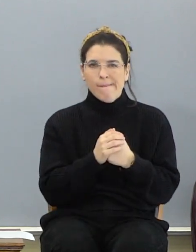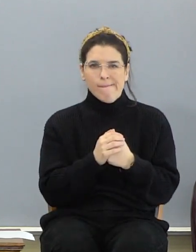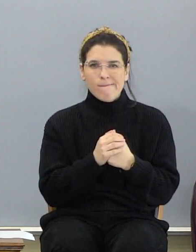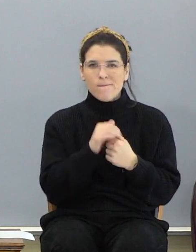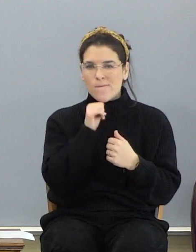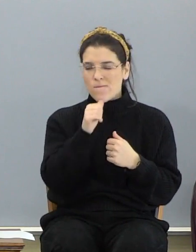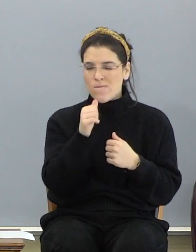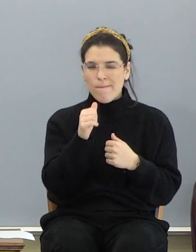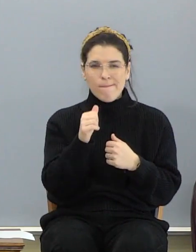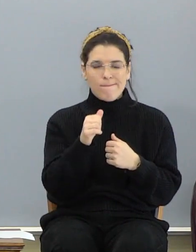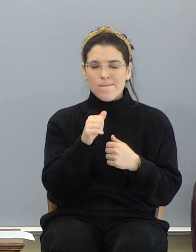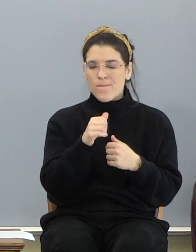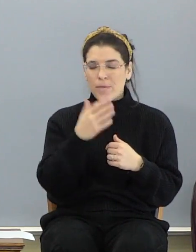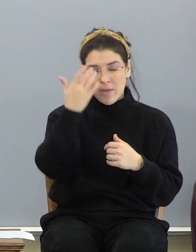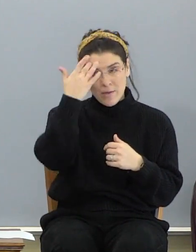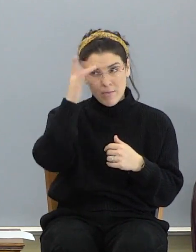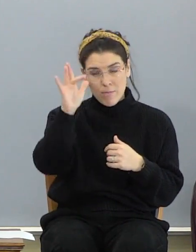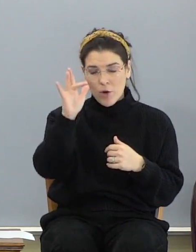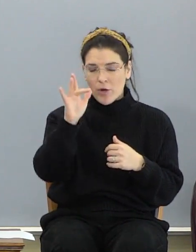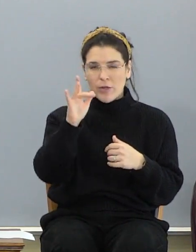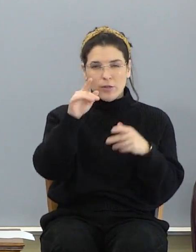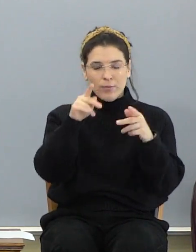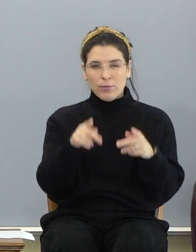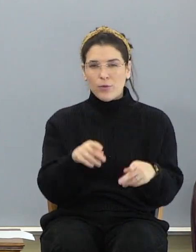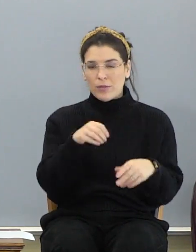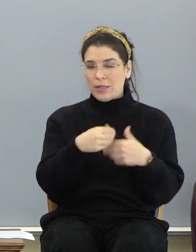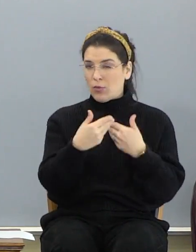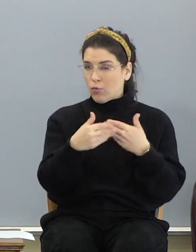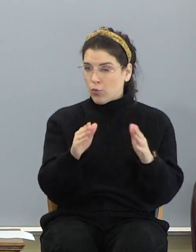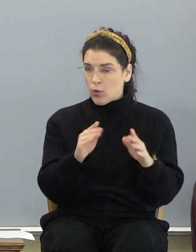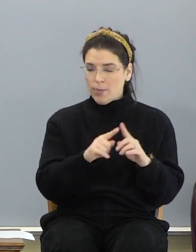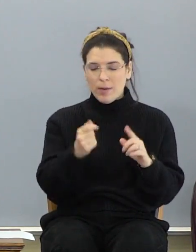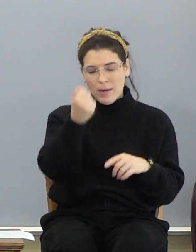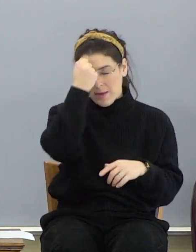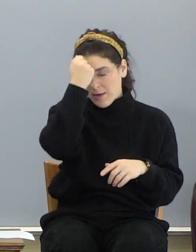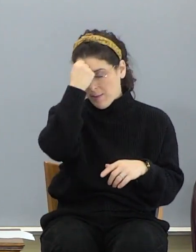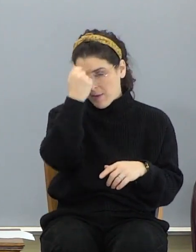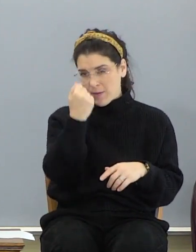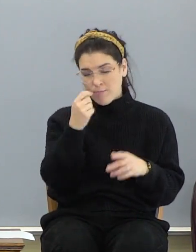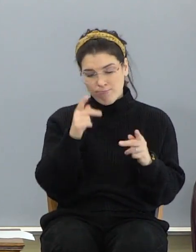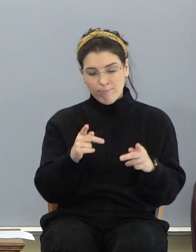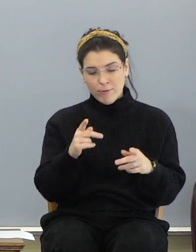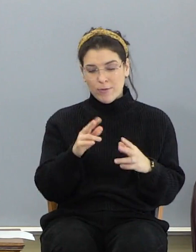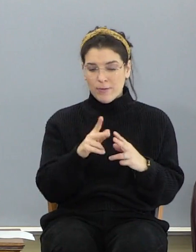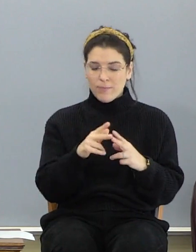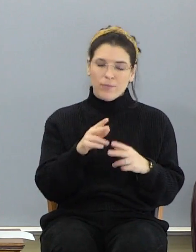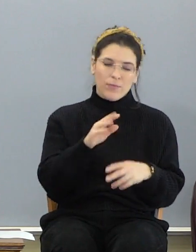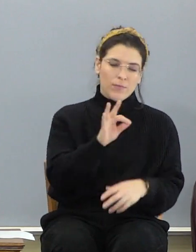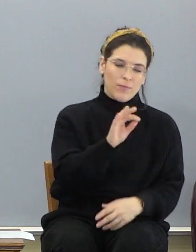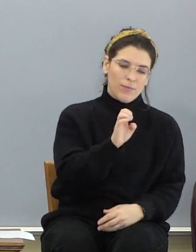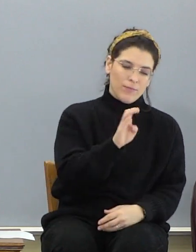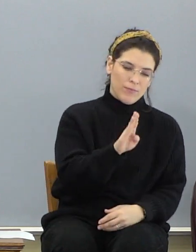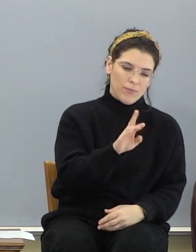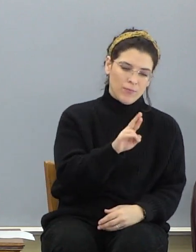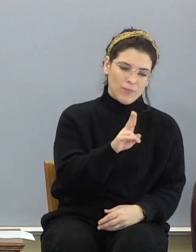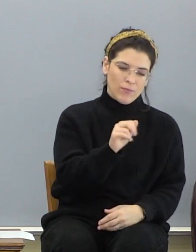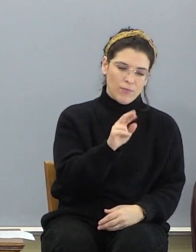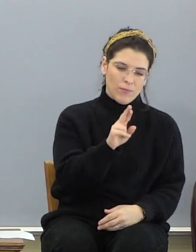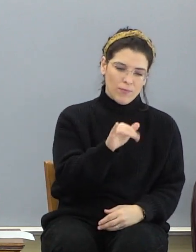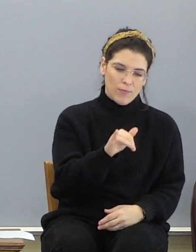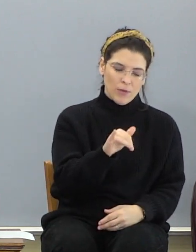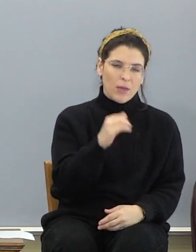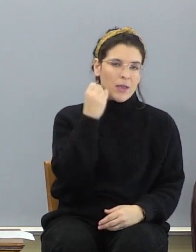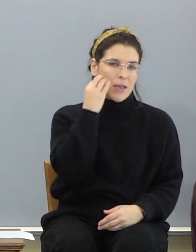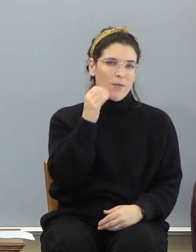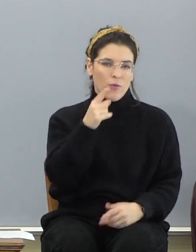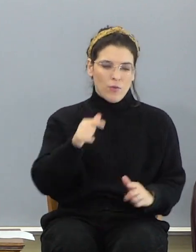I'm not the dumbest, I'm not the brightest bulb in the room, but I'm not the dumbest one either. February, you know, if